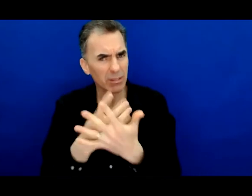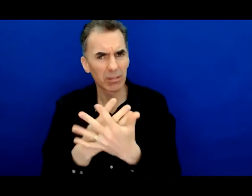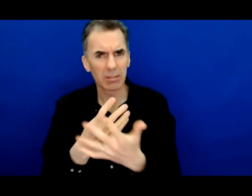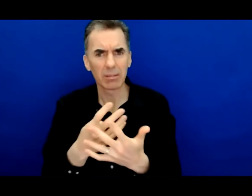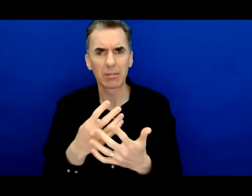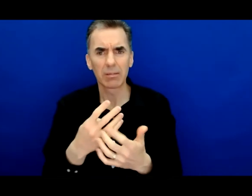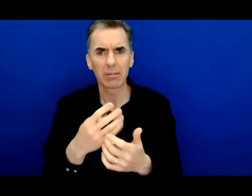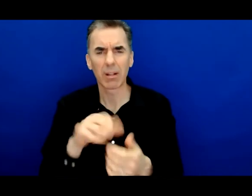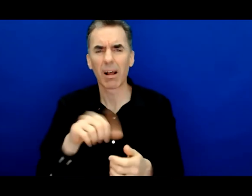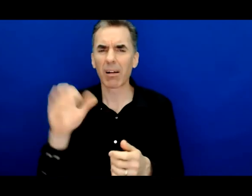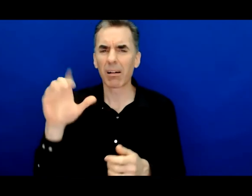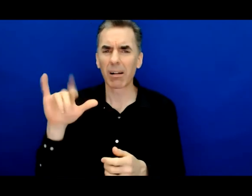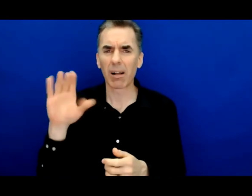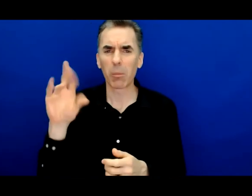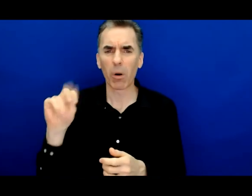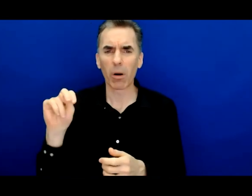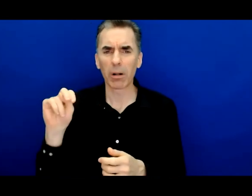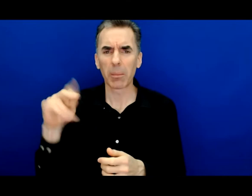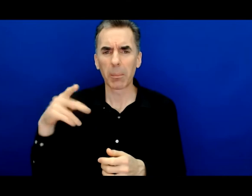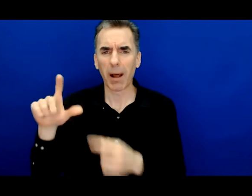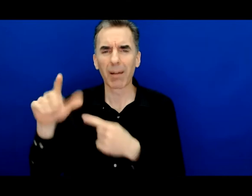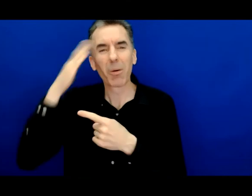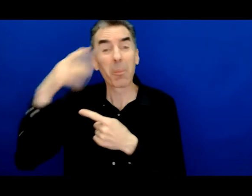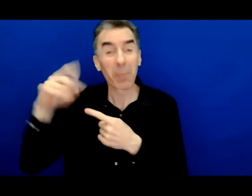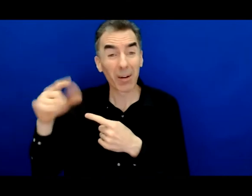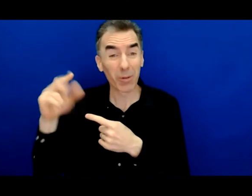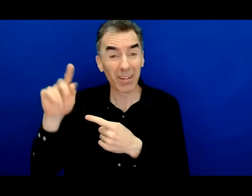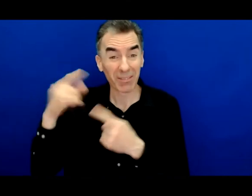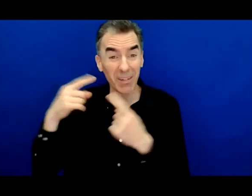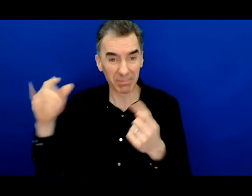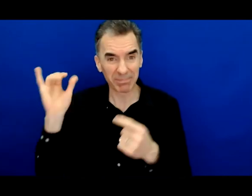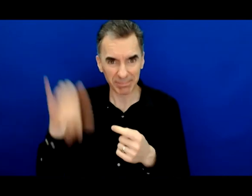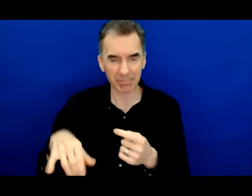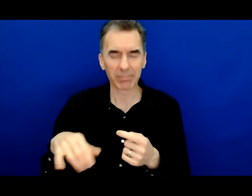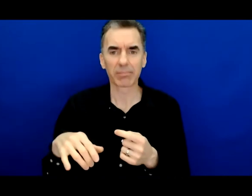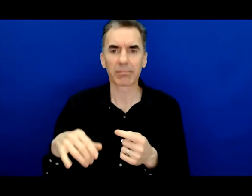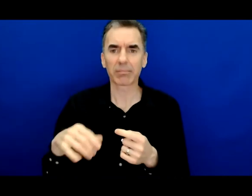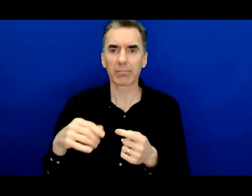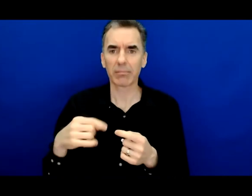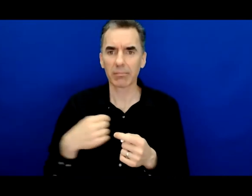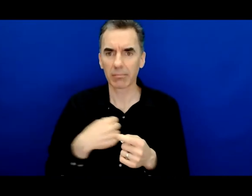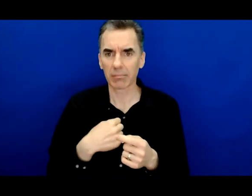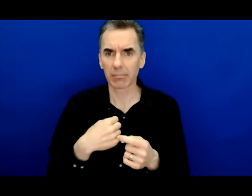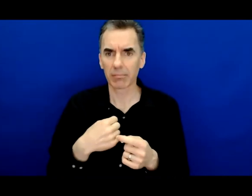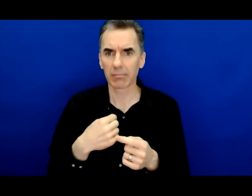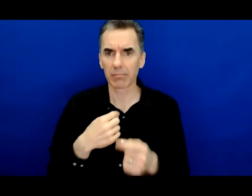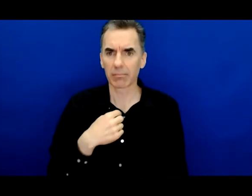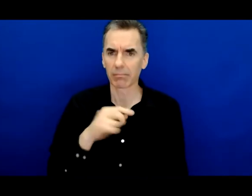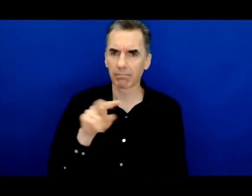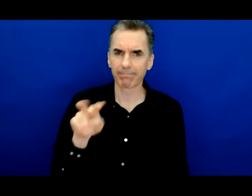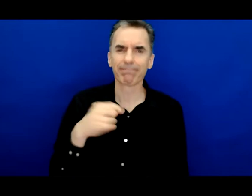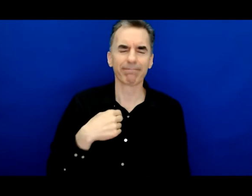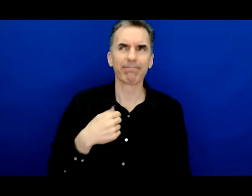Pell because we were trying to bring Pell grants back and I knew I was going to do what I do well which is like to talk